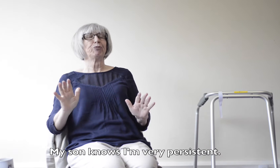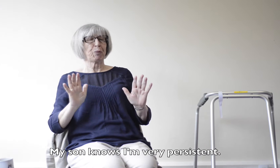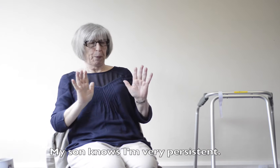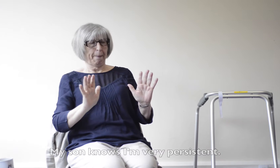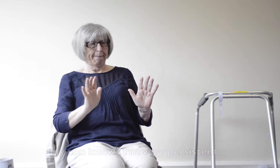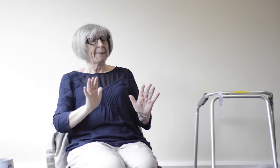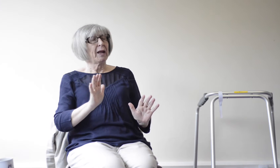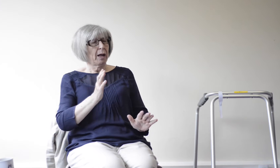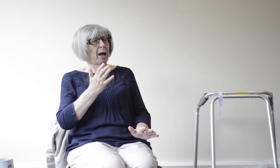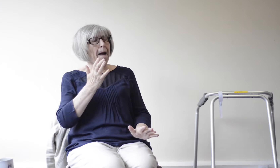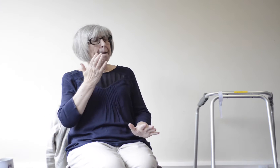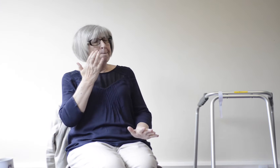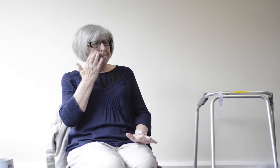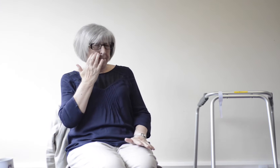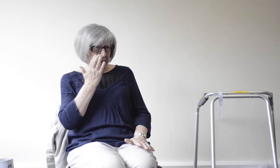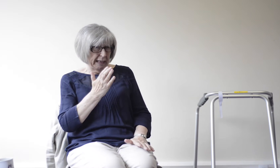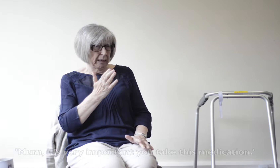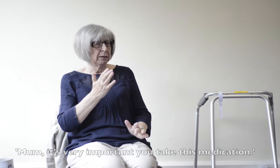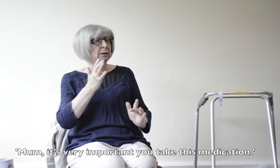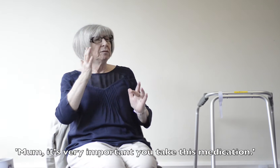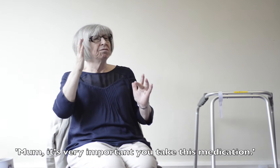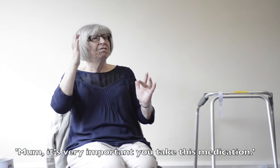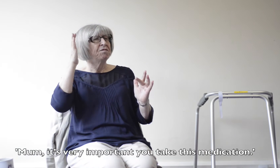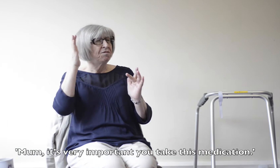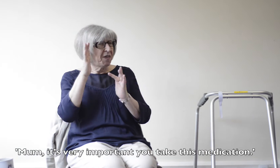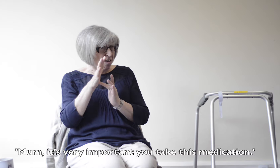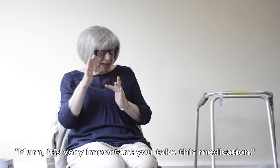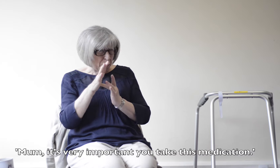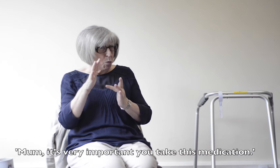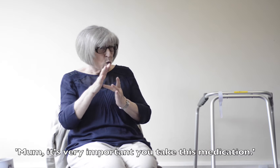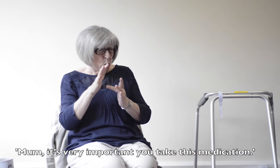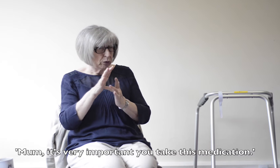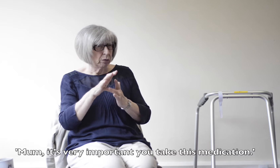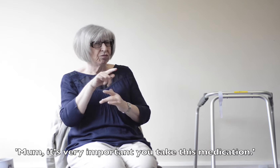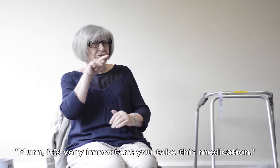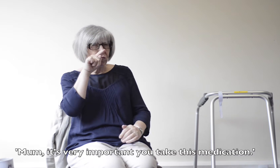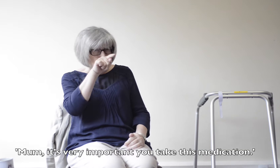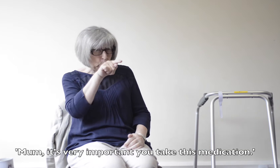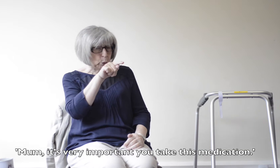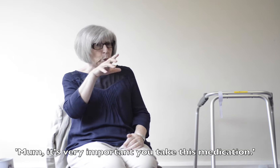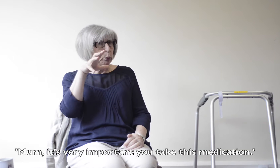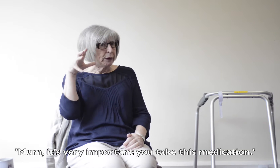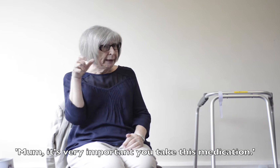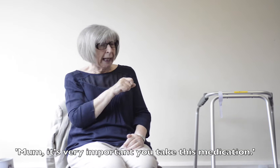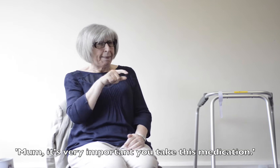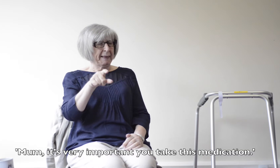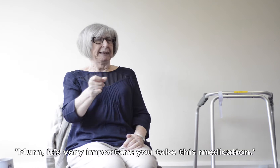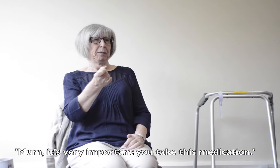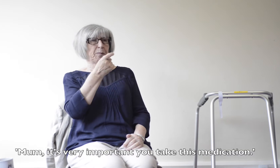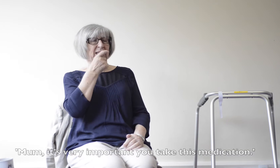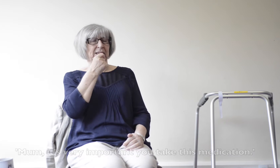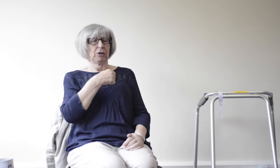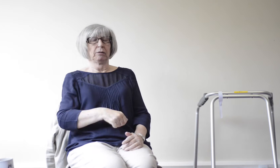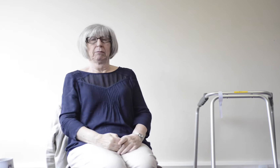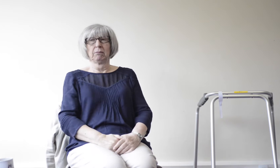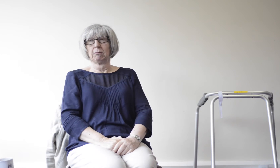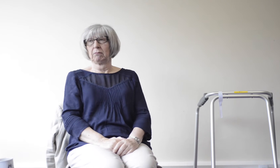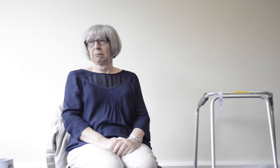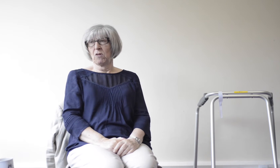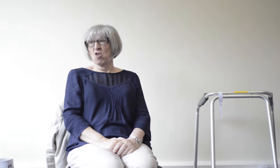diplomat, he tried to stress how important it is for me to take the medication. And I was still adamant. was like, the way